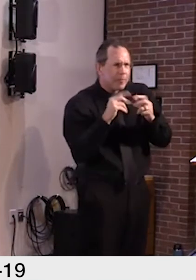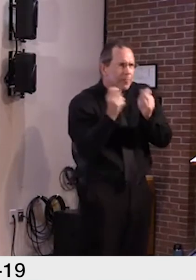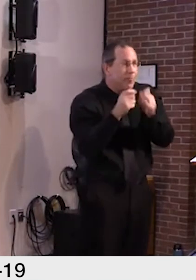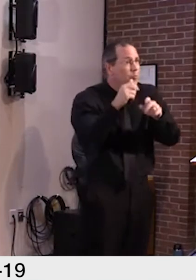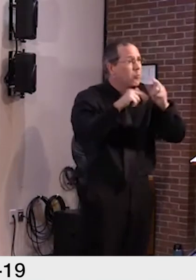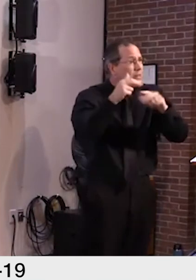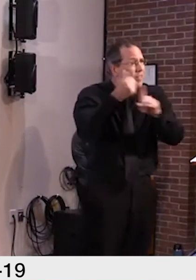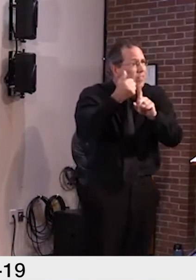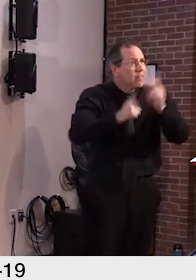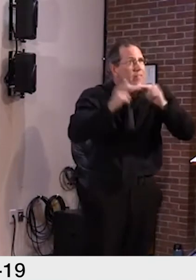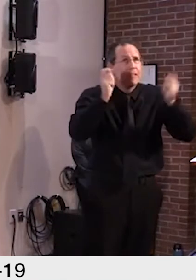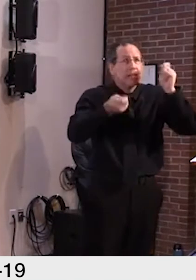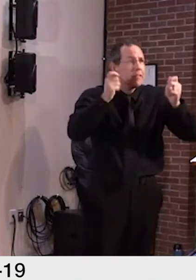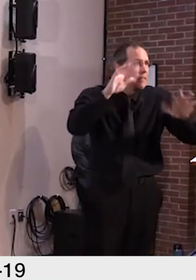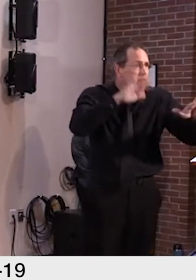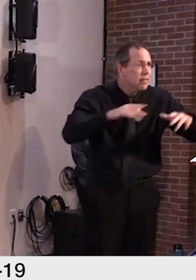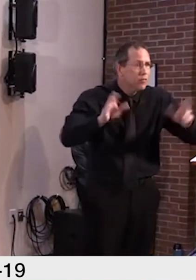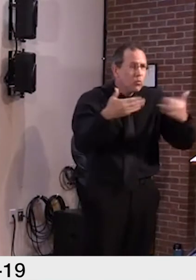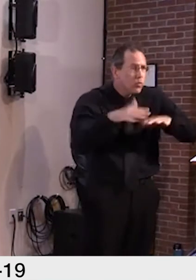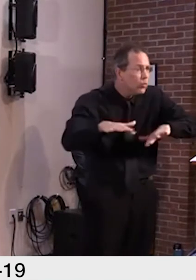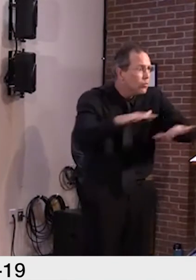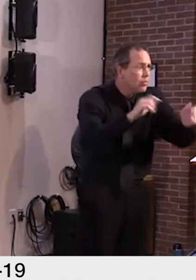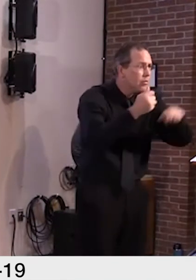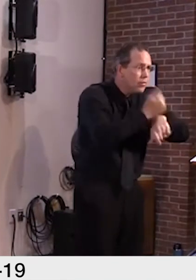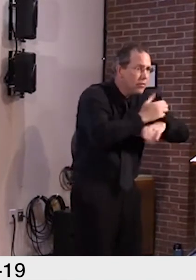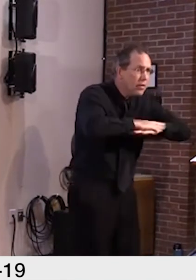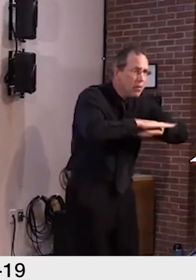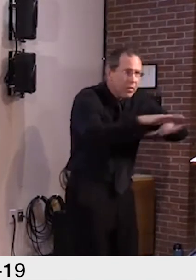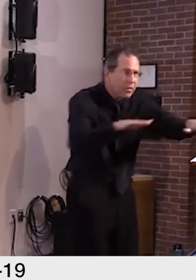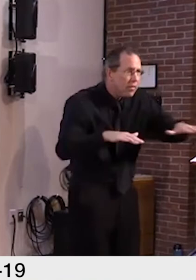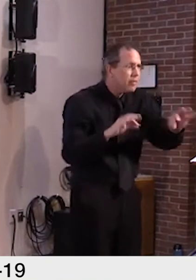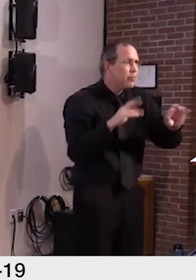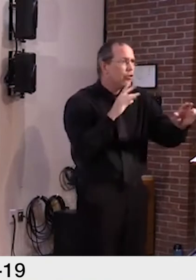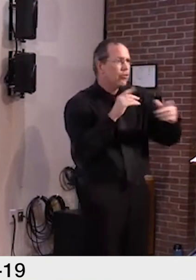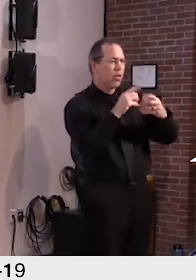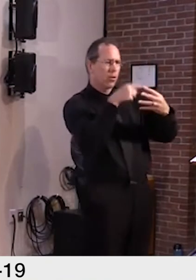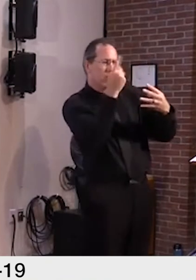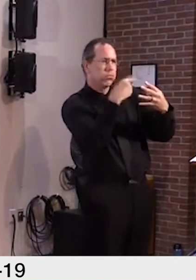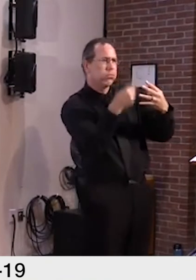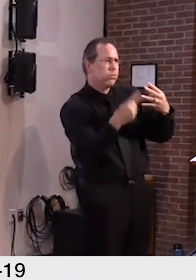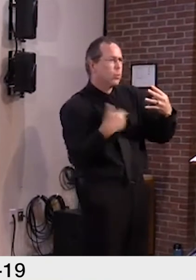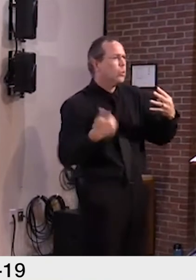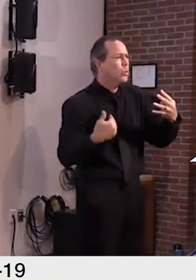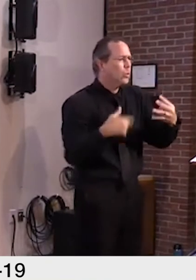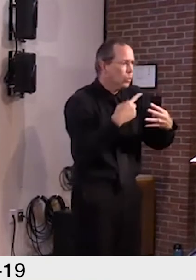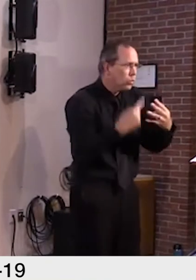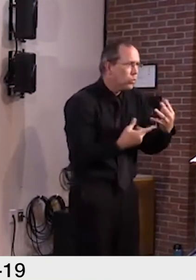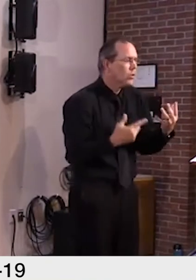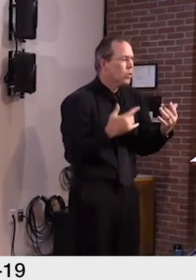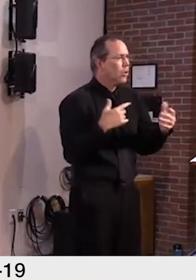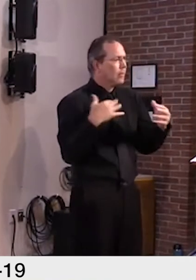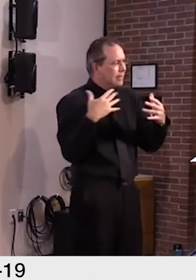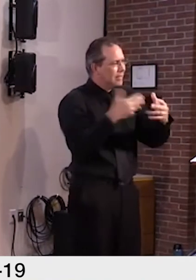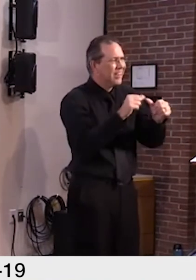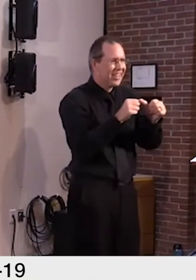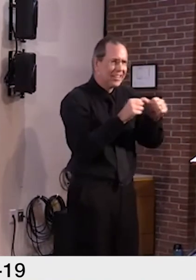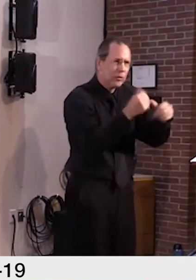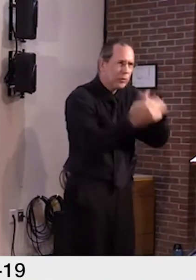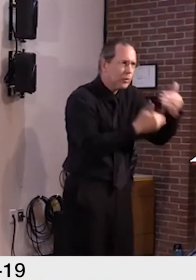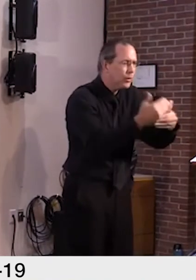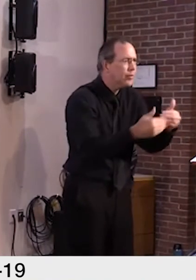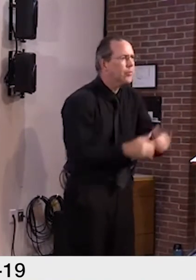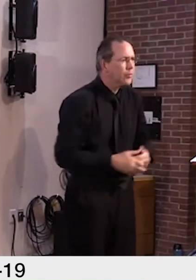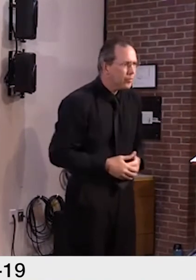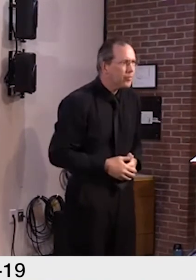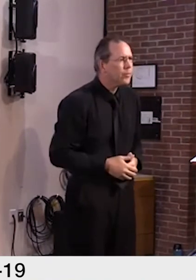planning. We know we must continue this work to ensure schools can operate safely and what will be no doubt changing conditions in the month